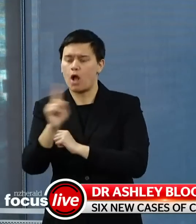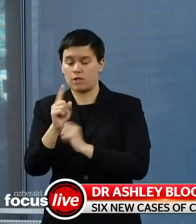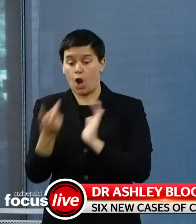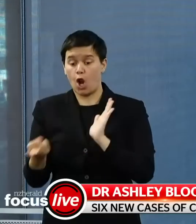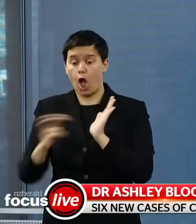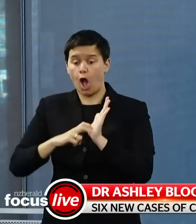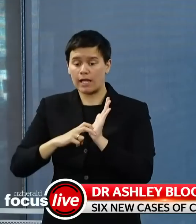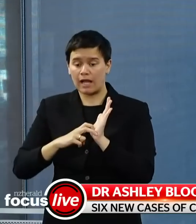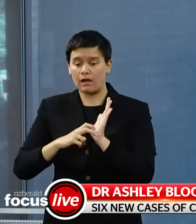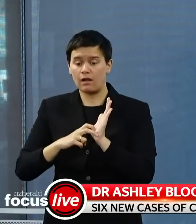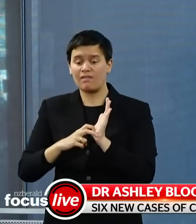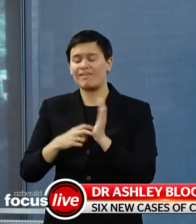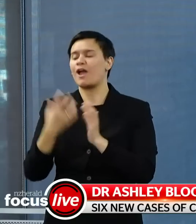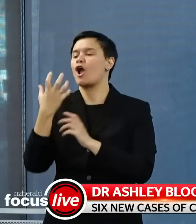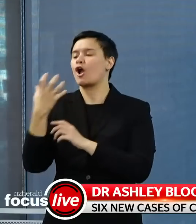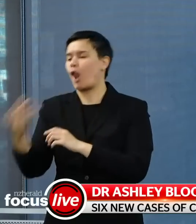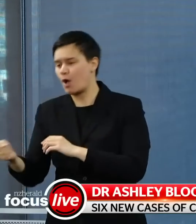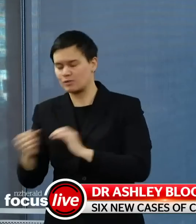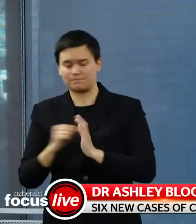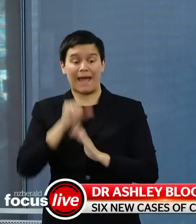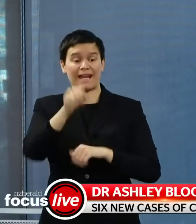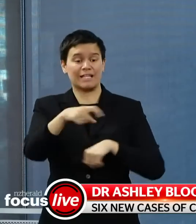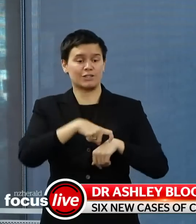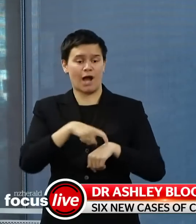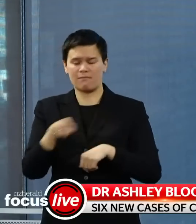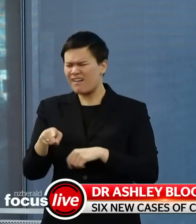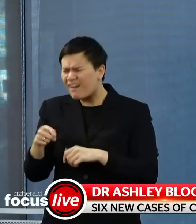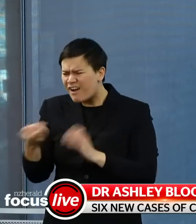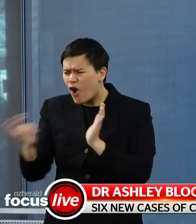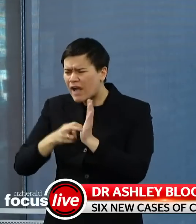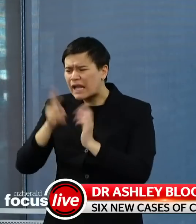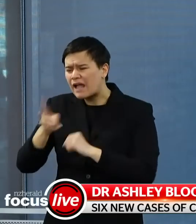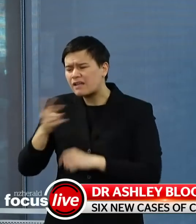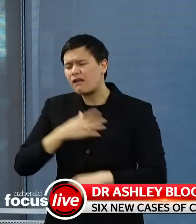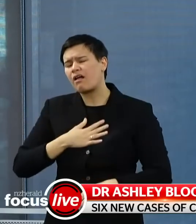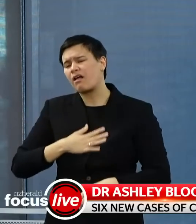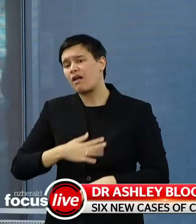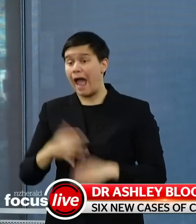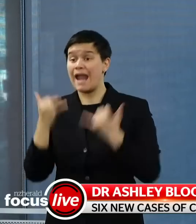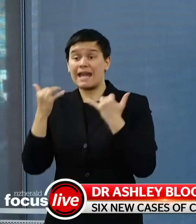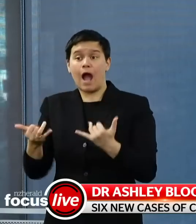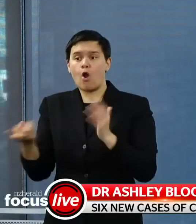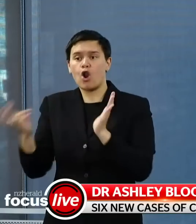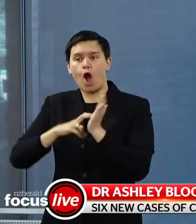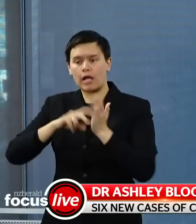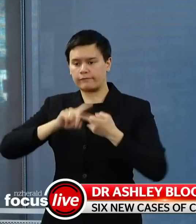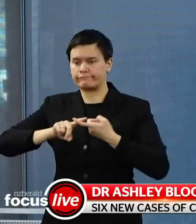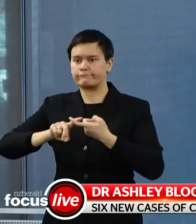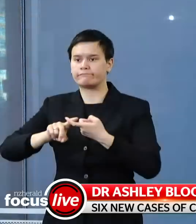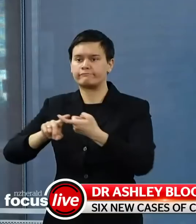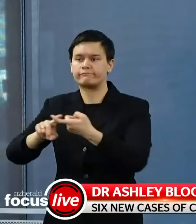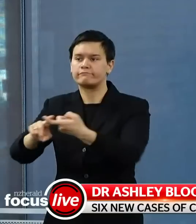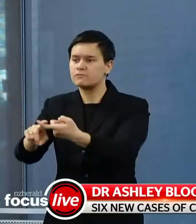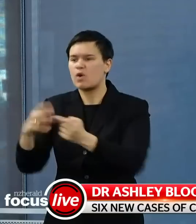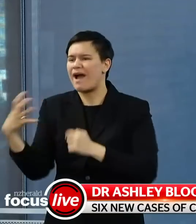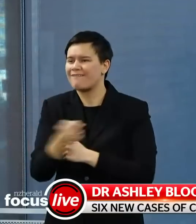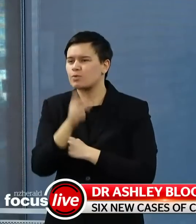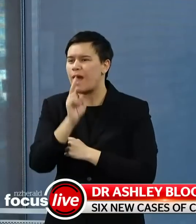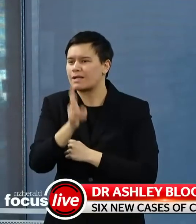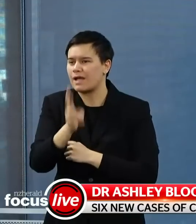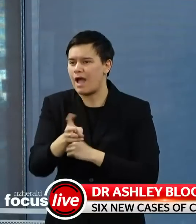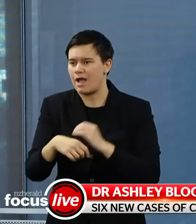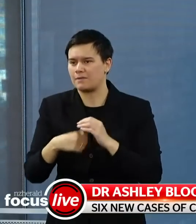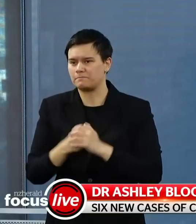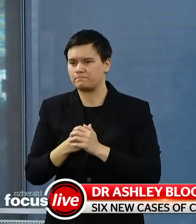You will be able to directly open the scan screen if you are logged in and also bypass the login screen if you don't have time to enter your